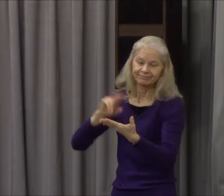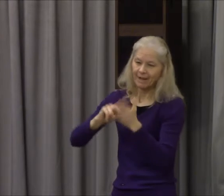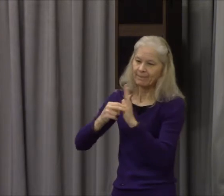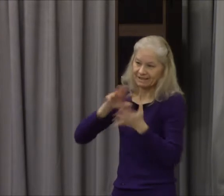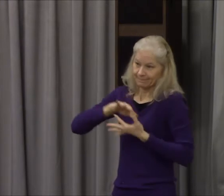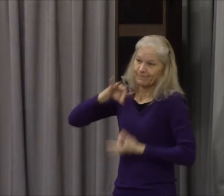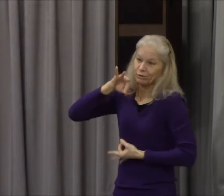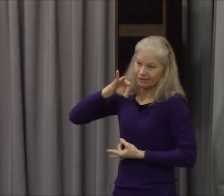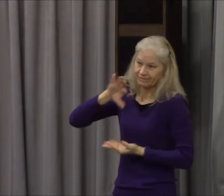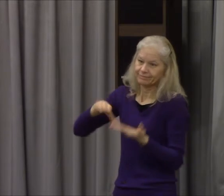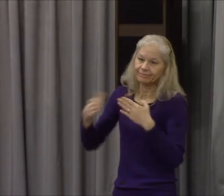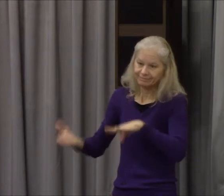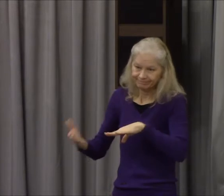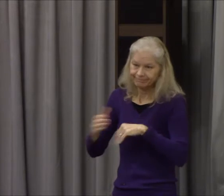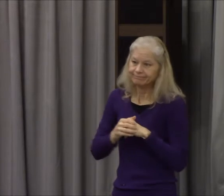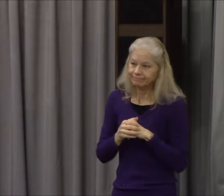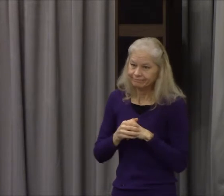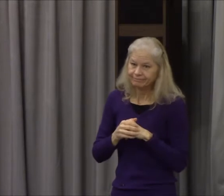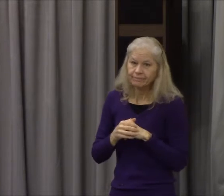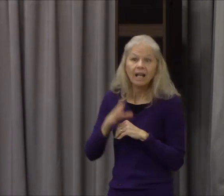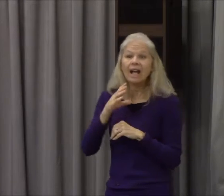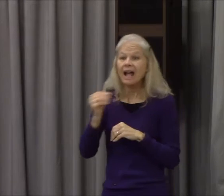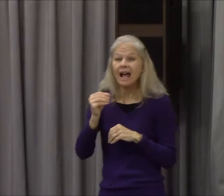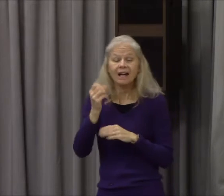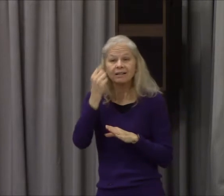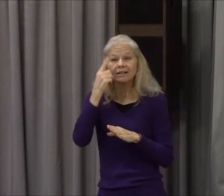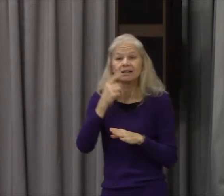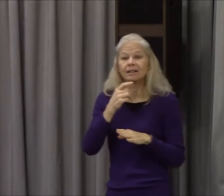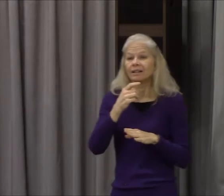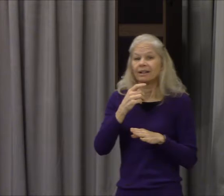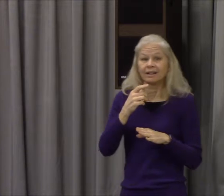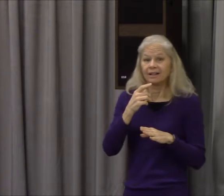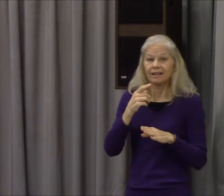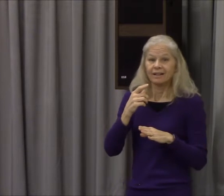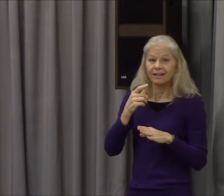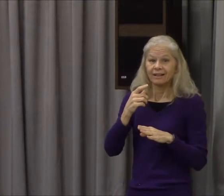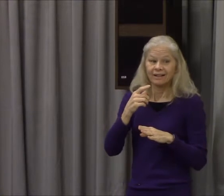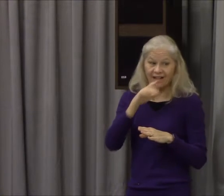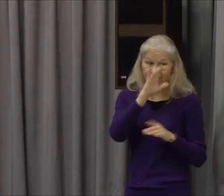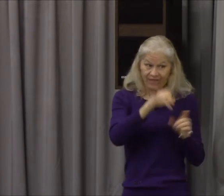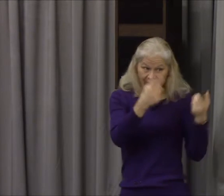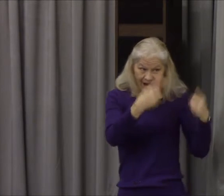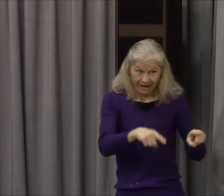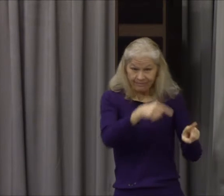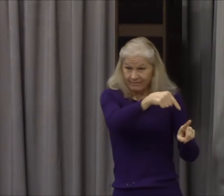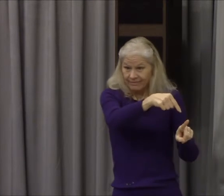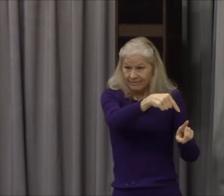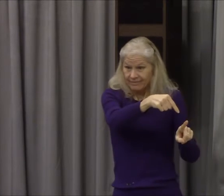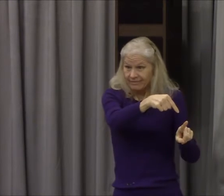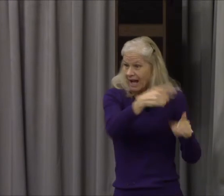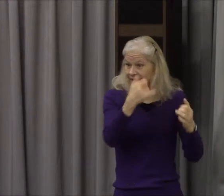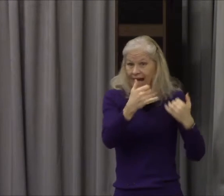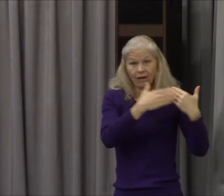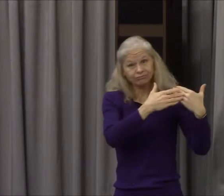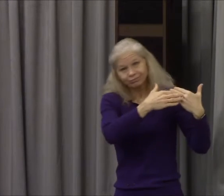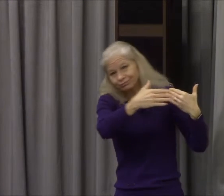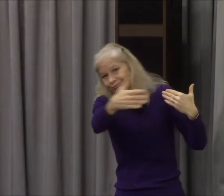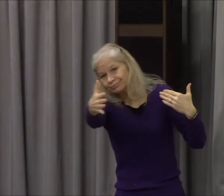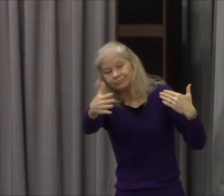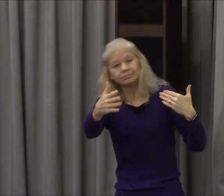man's been trying to hide from God this is really going to seek for the forgiveness of your sins and cleanser or you're going to try to hide from